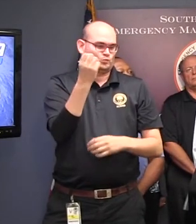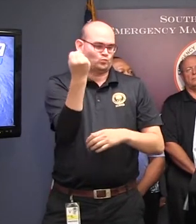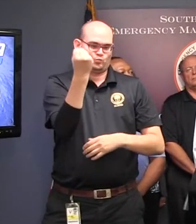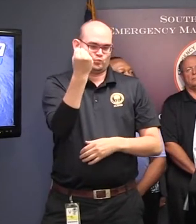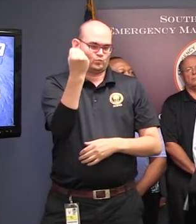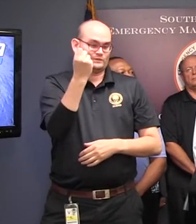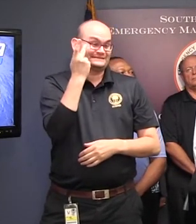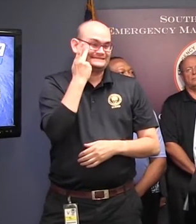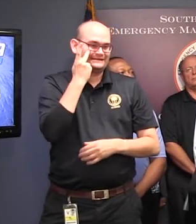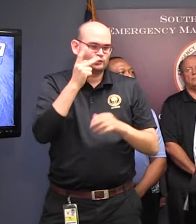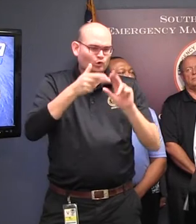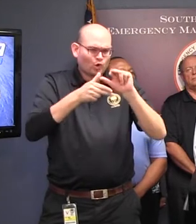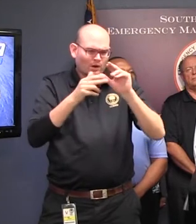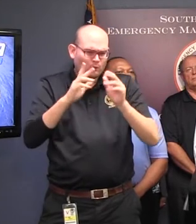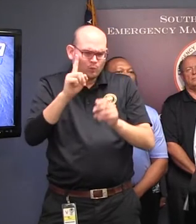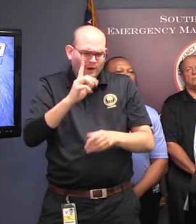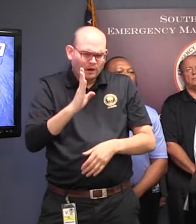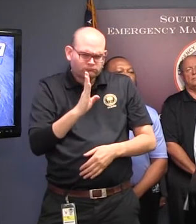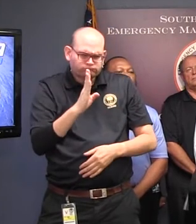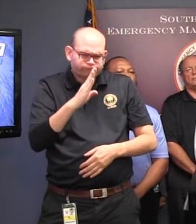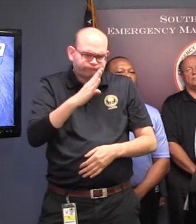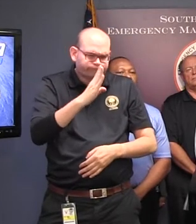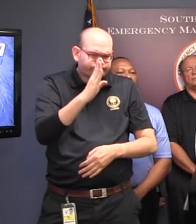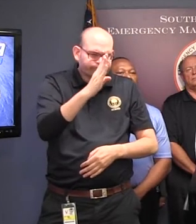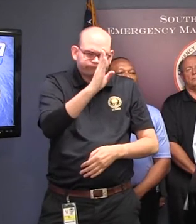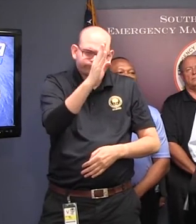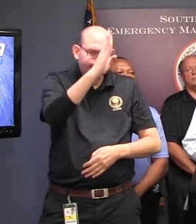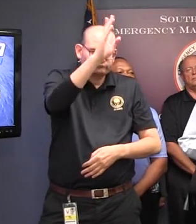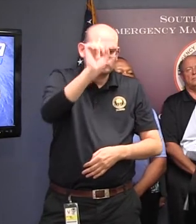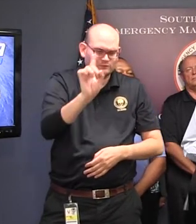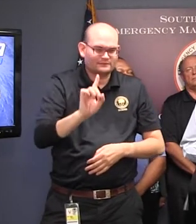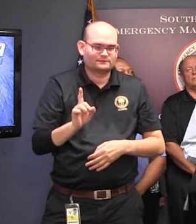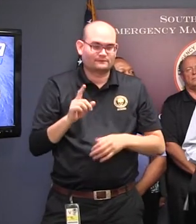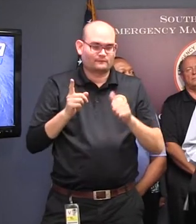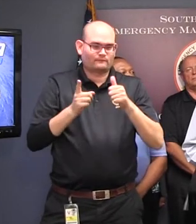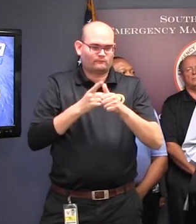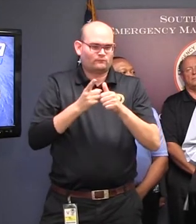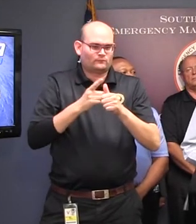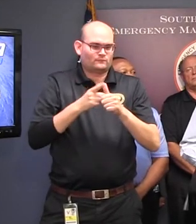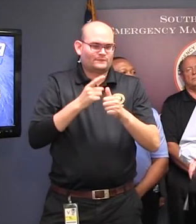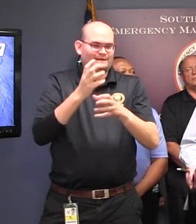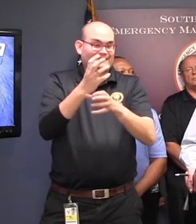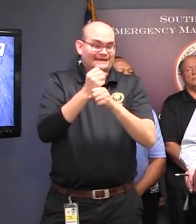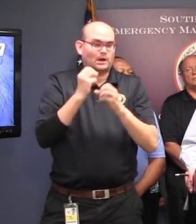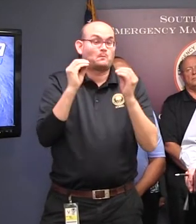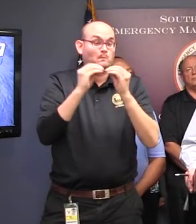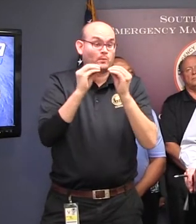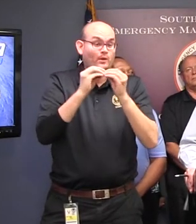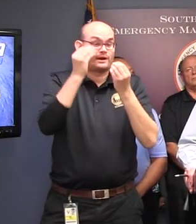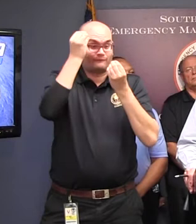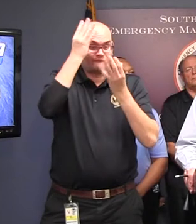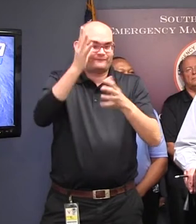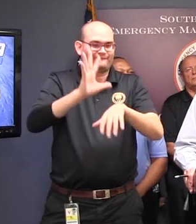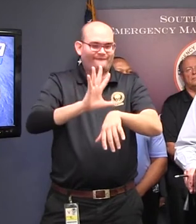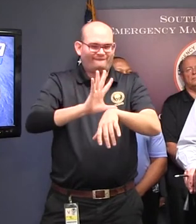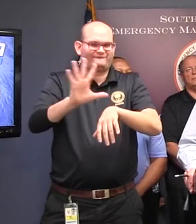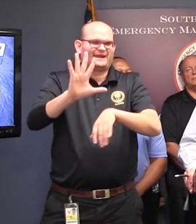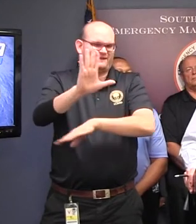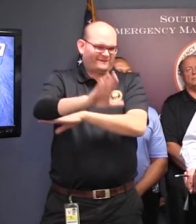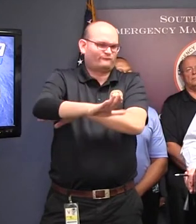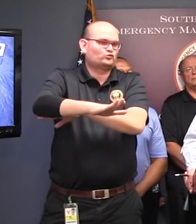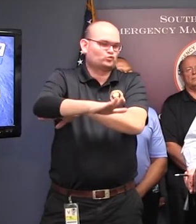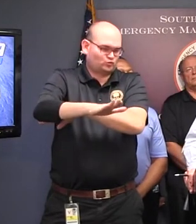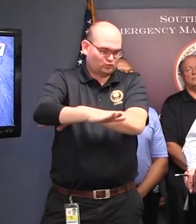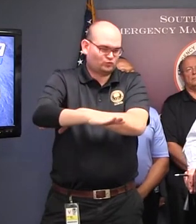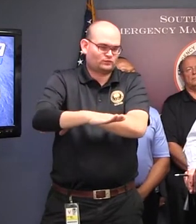5 o'clock this afternoon. That's when we'll get another full comprehensive report on the hurricane from the National